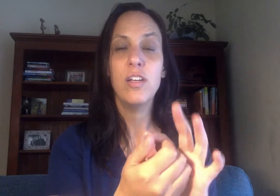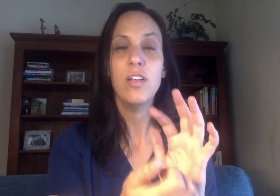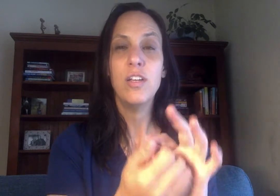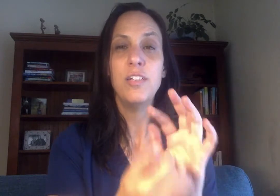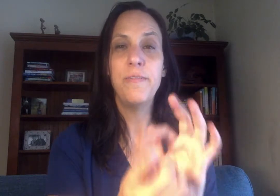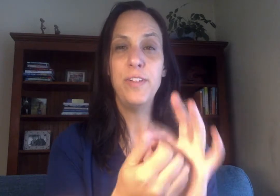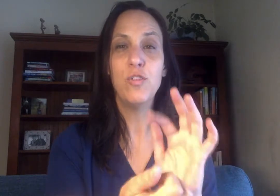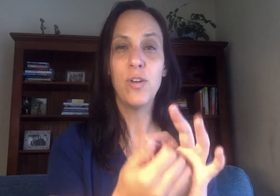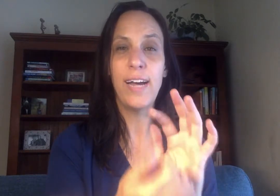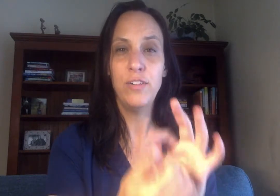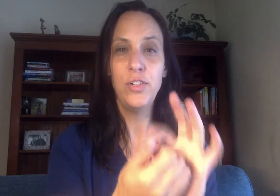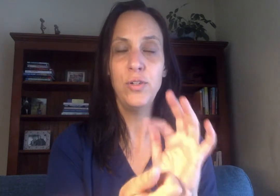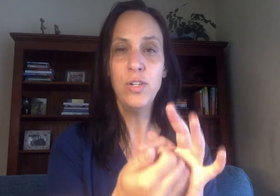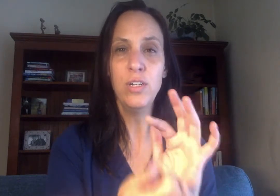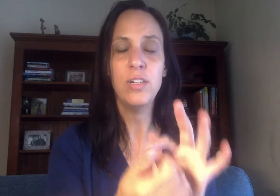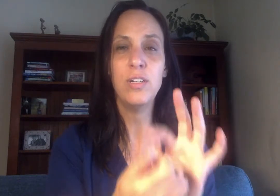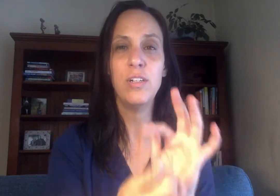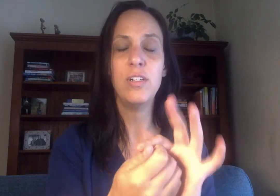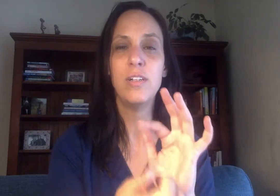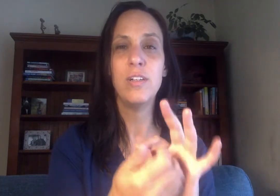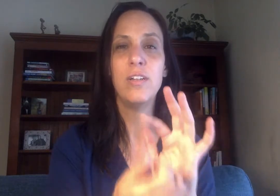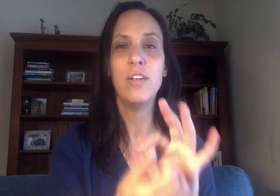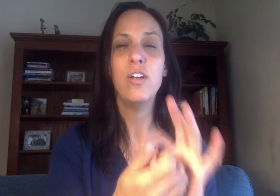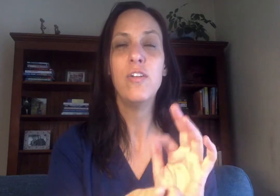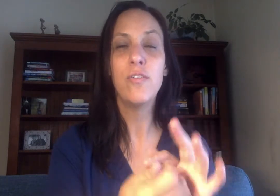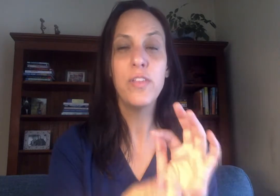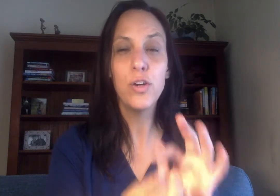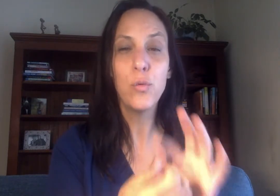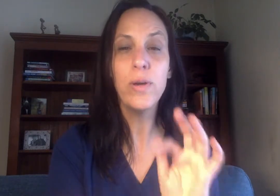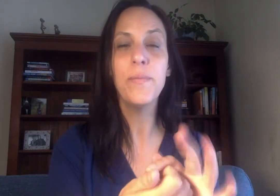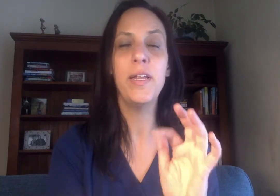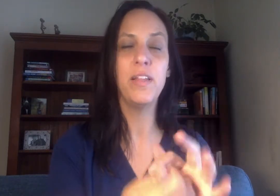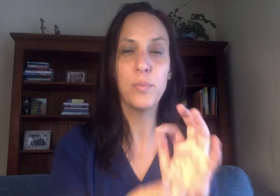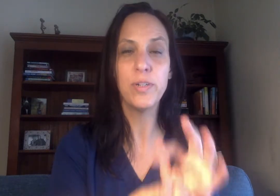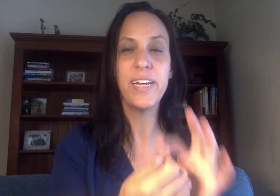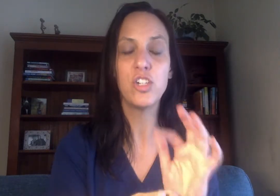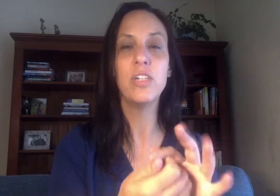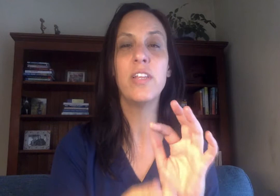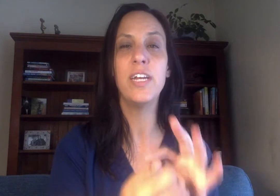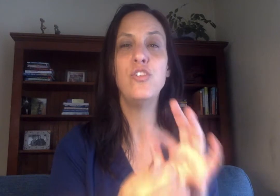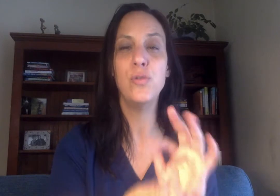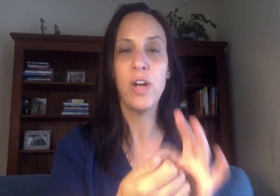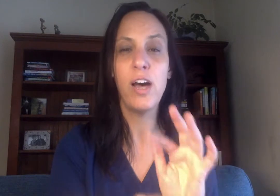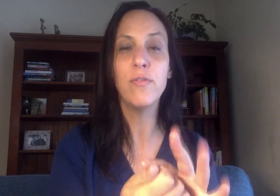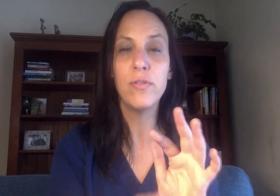to feel gratitude for the equipment and the protection that I do have,